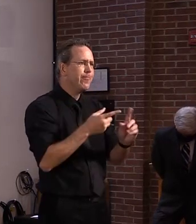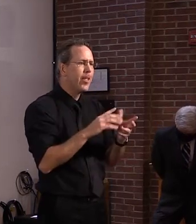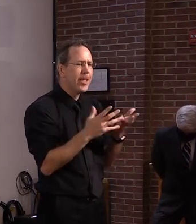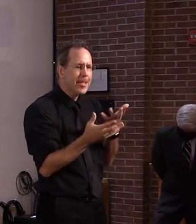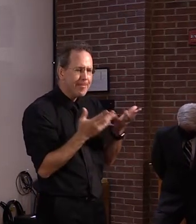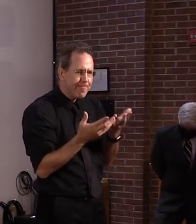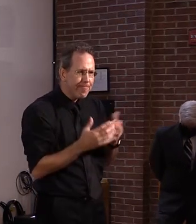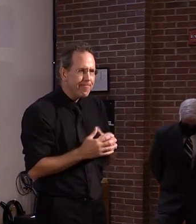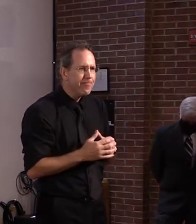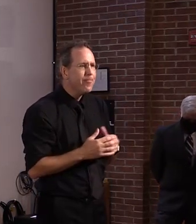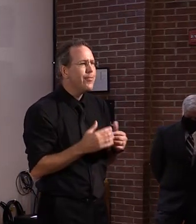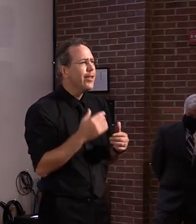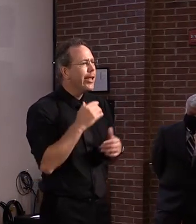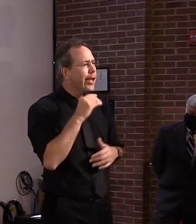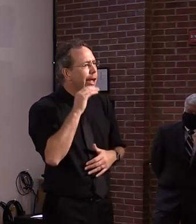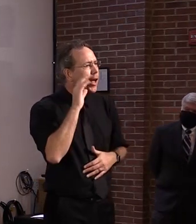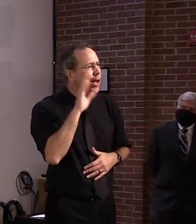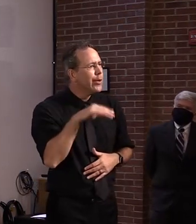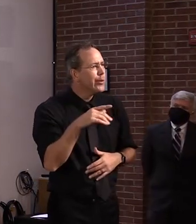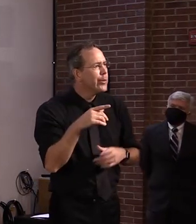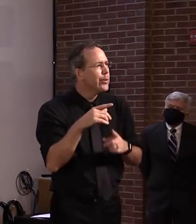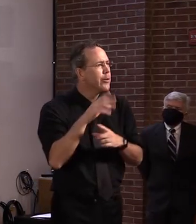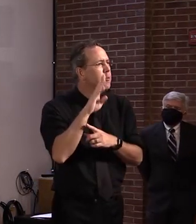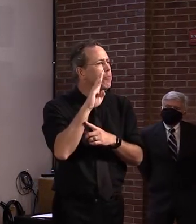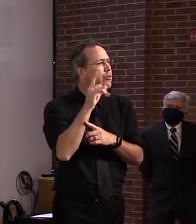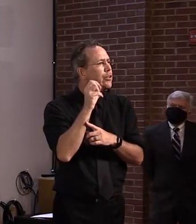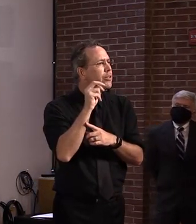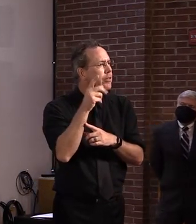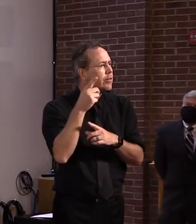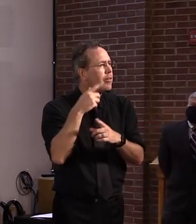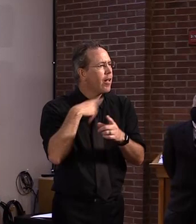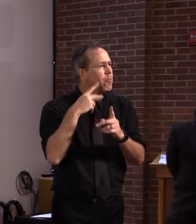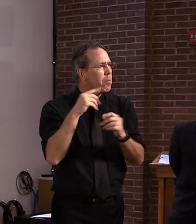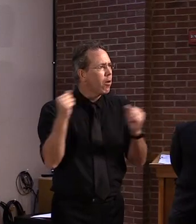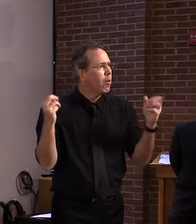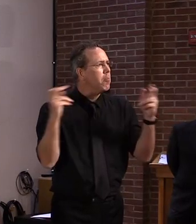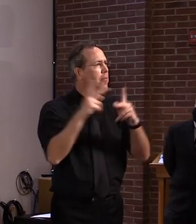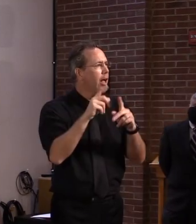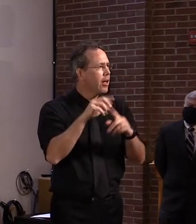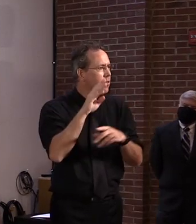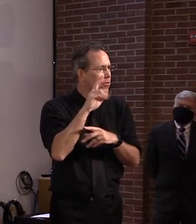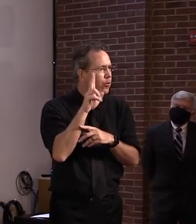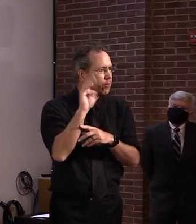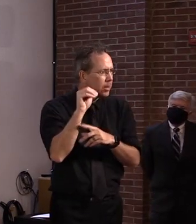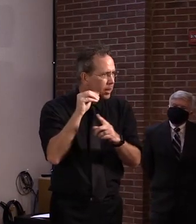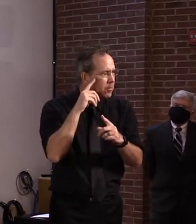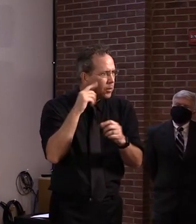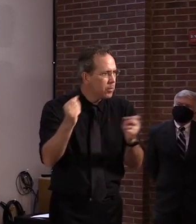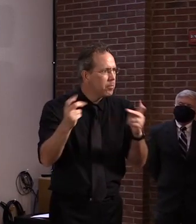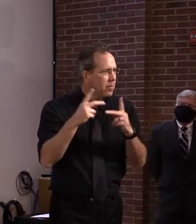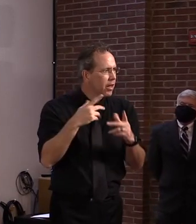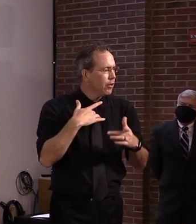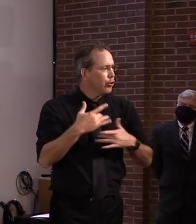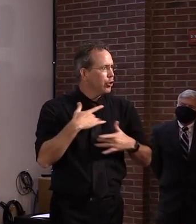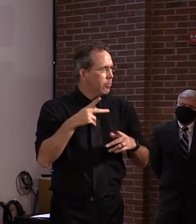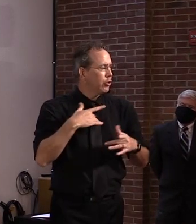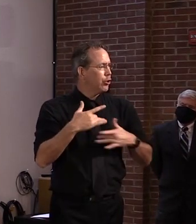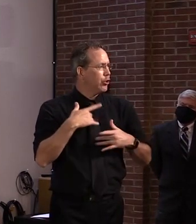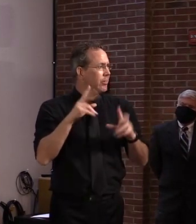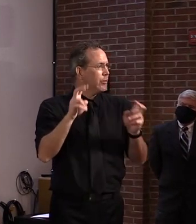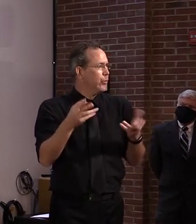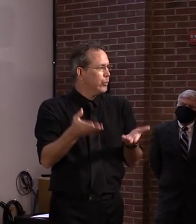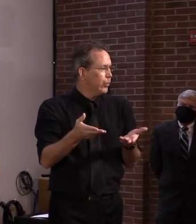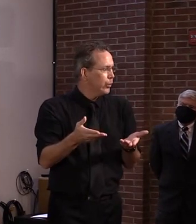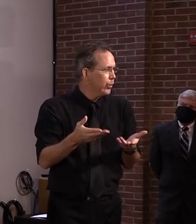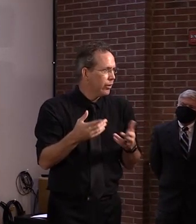people returning, um, there's a lot of concern about, about this issue. And I mean, do you,